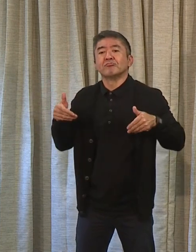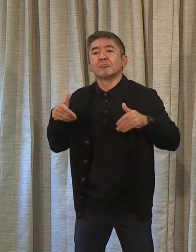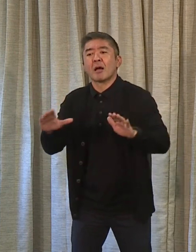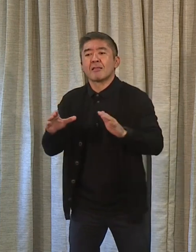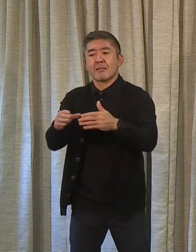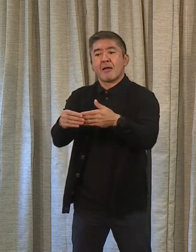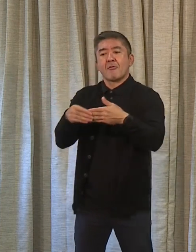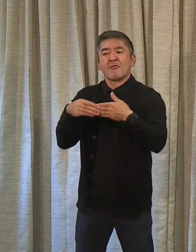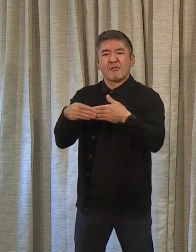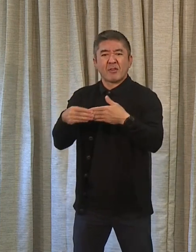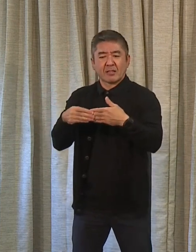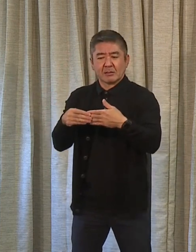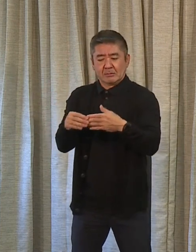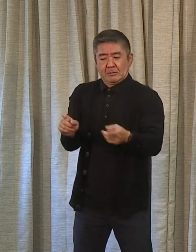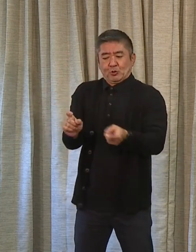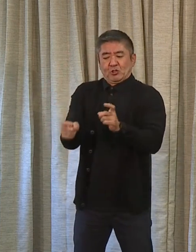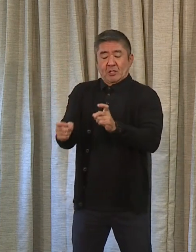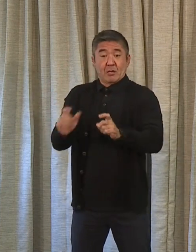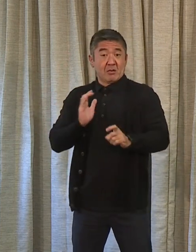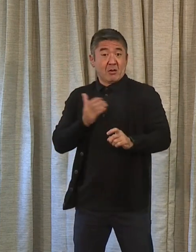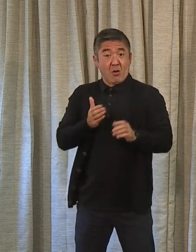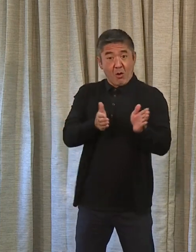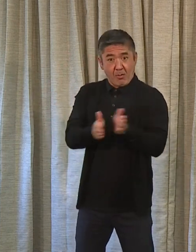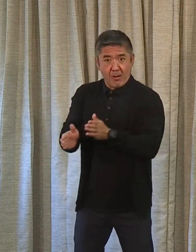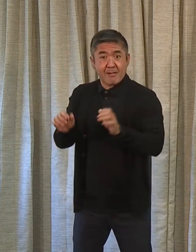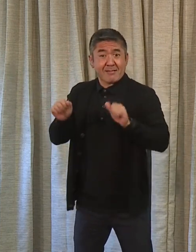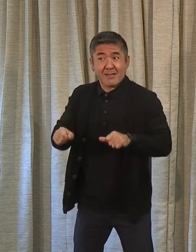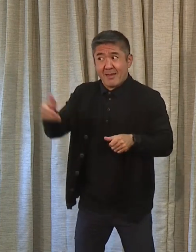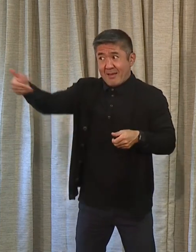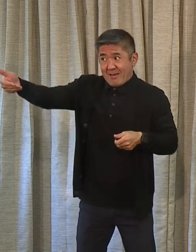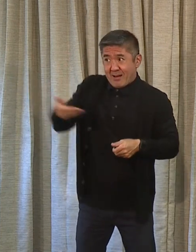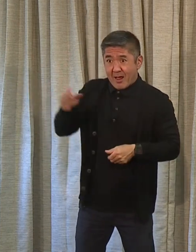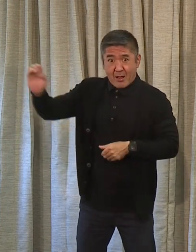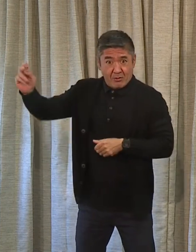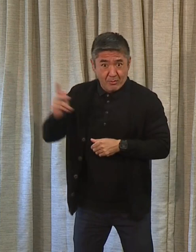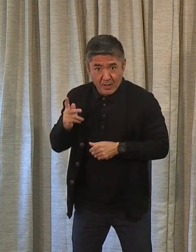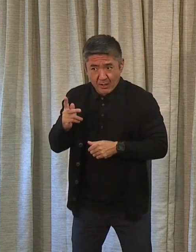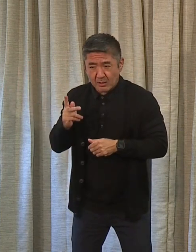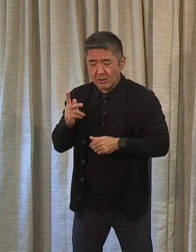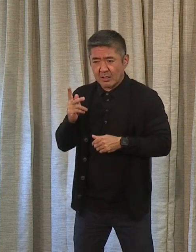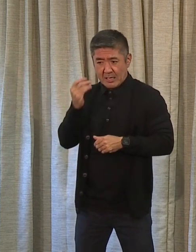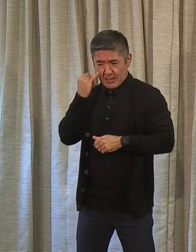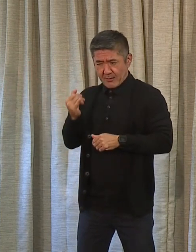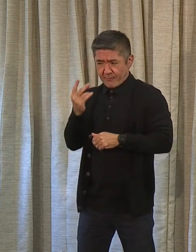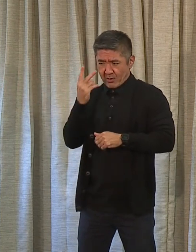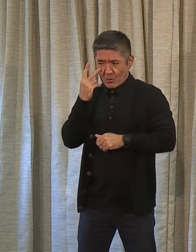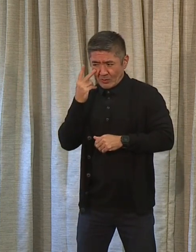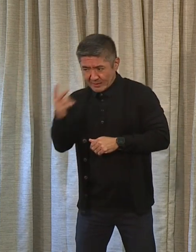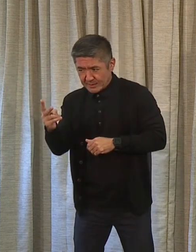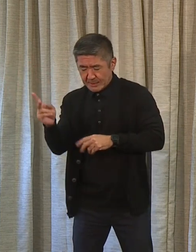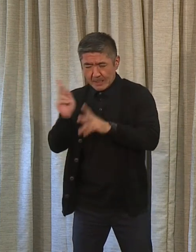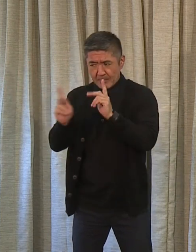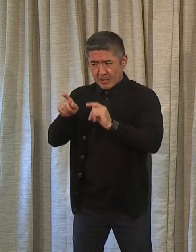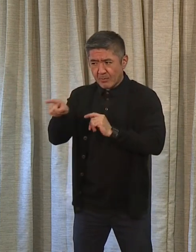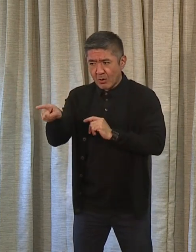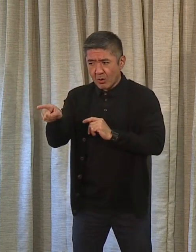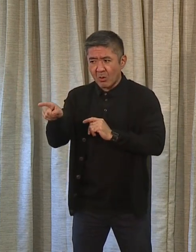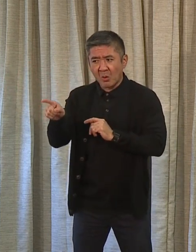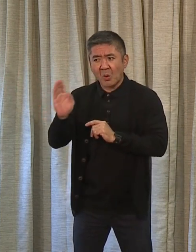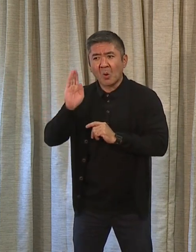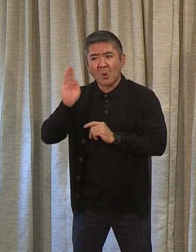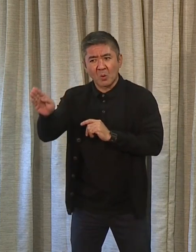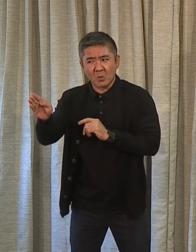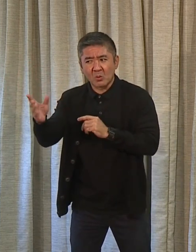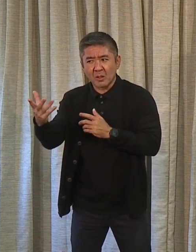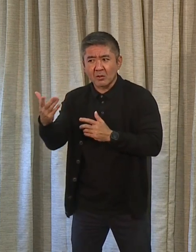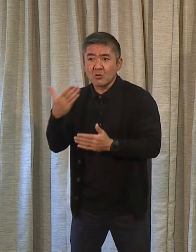in our plan to allow us to hire back when we identify people that we believe are going to be able to make a